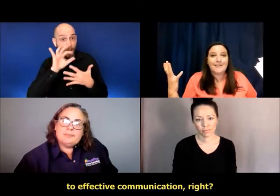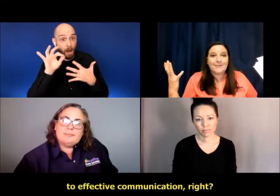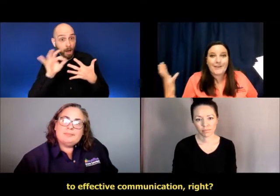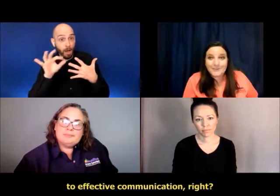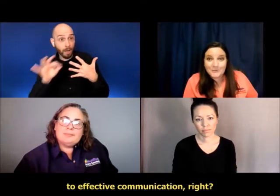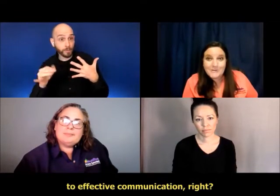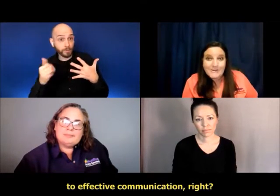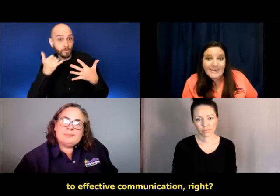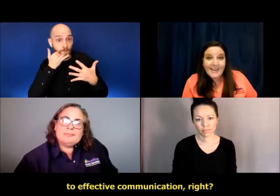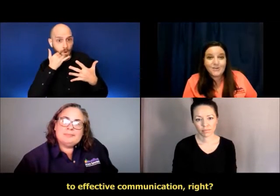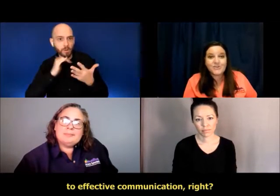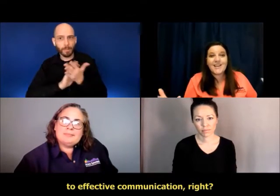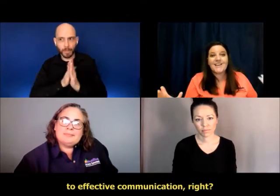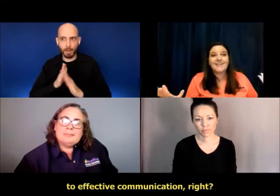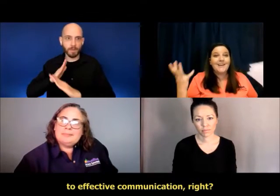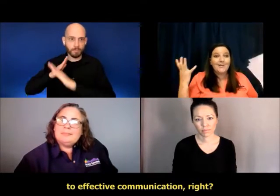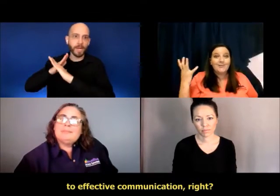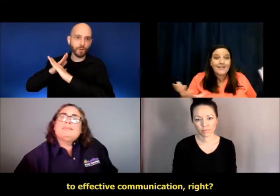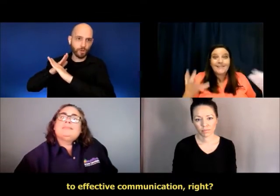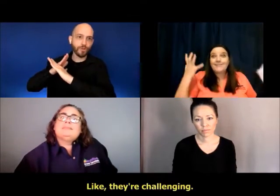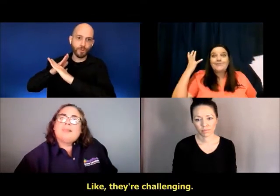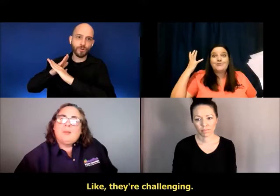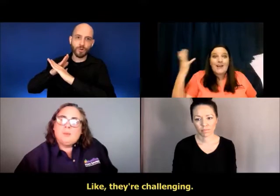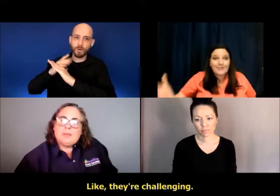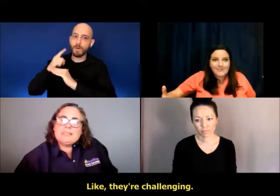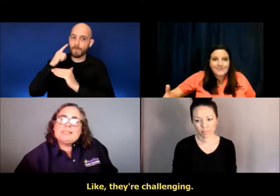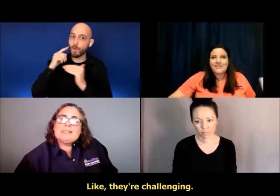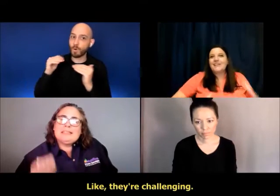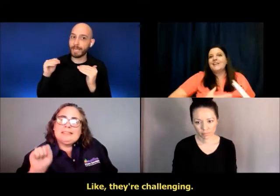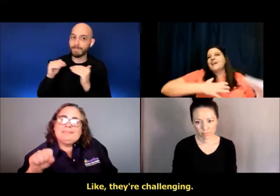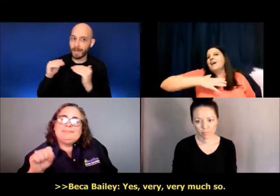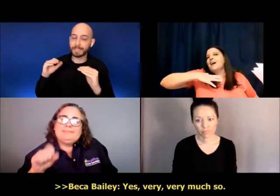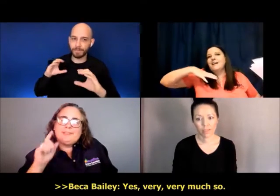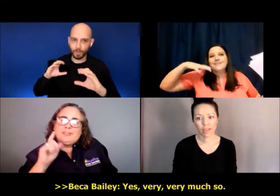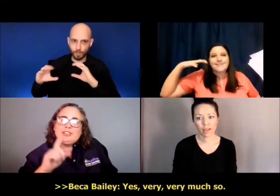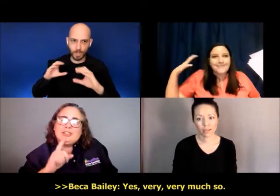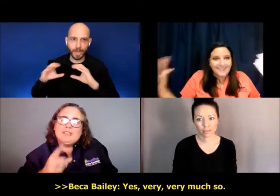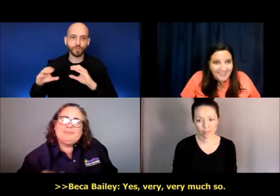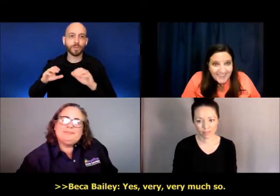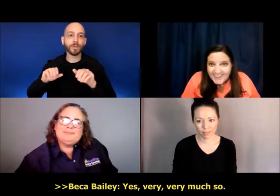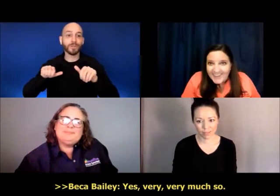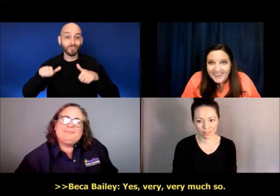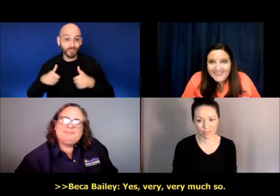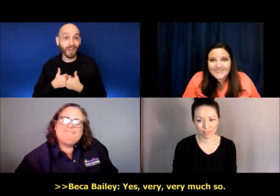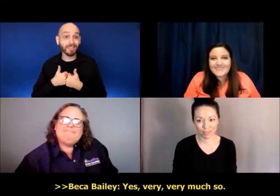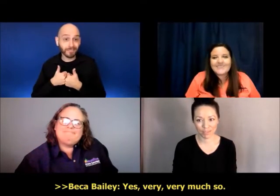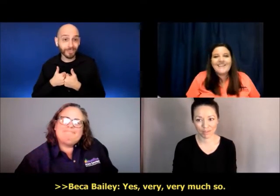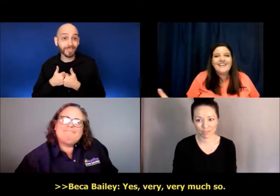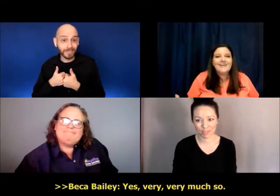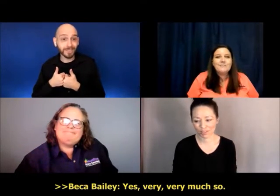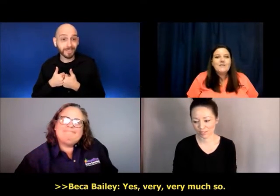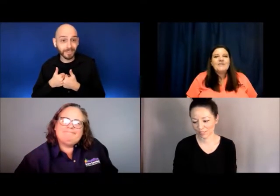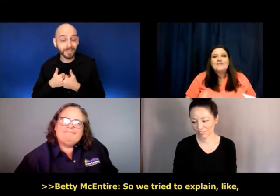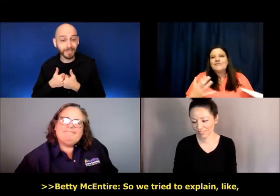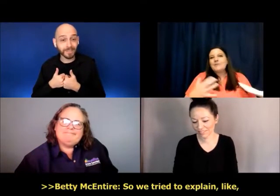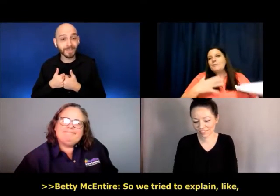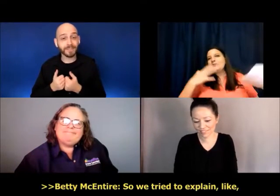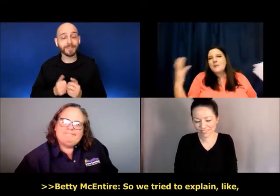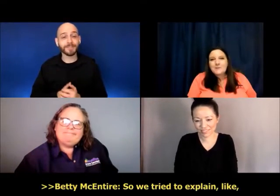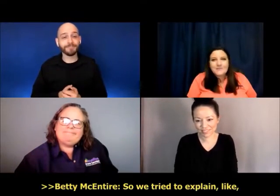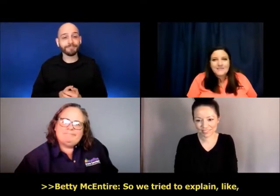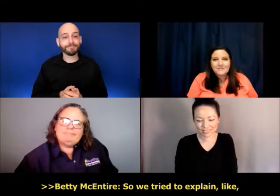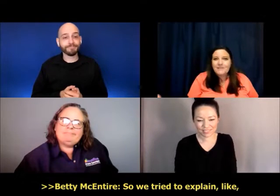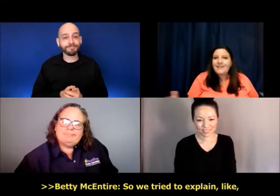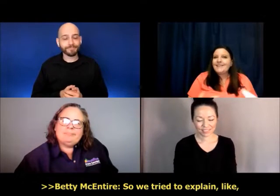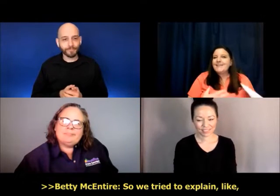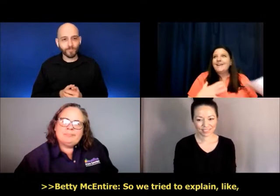effective communication, right? Like they're challenging. Yes, very, very much so. So